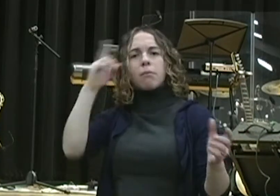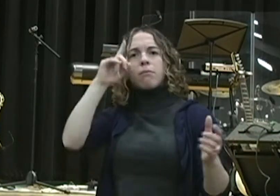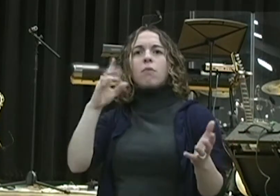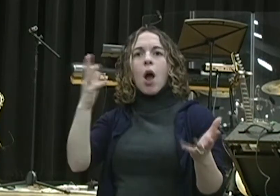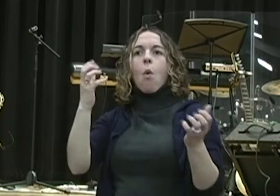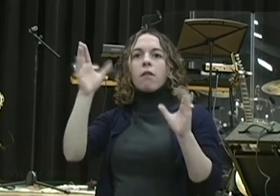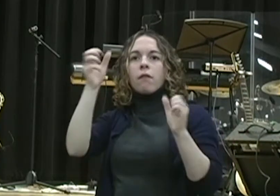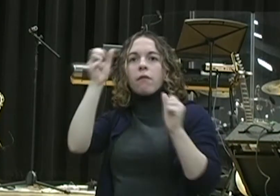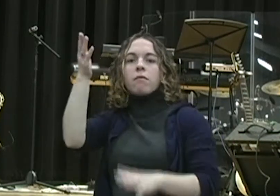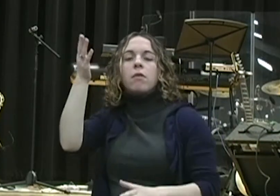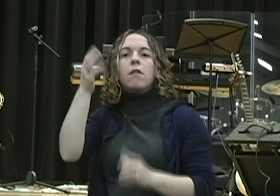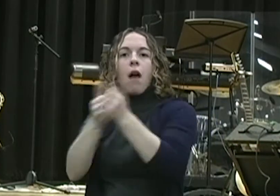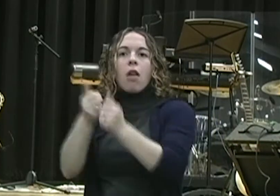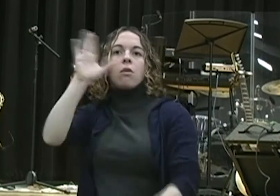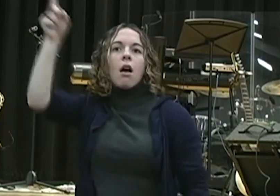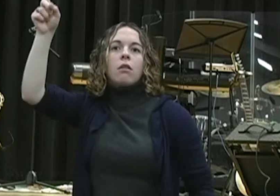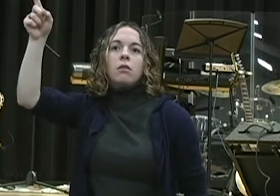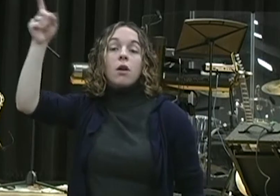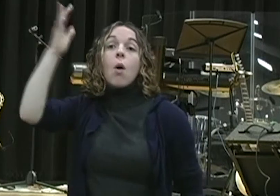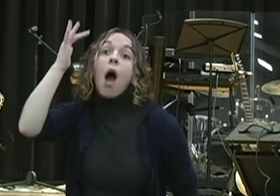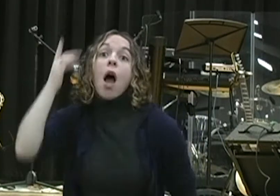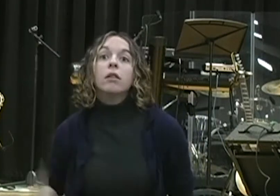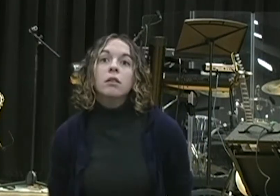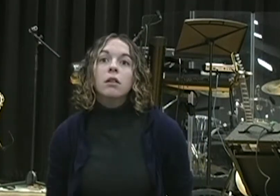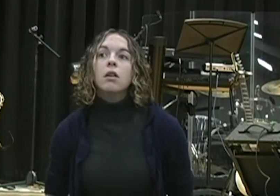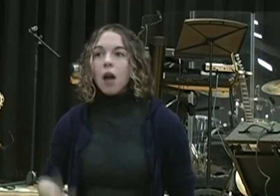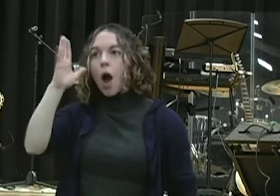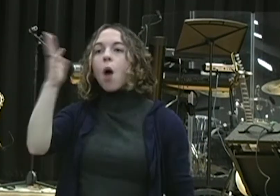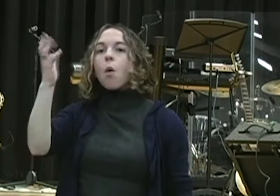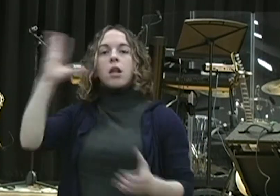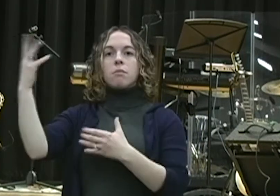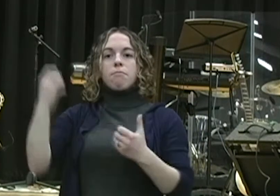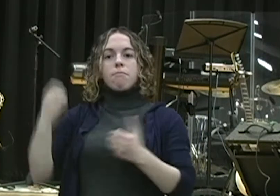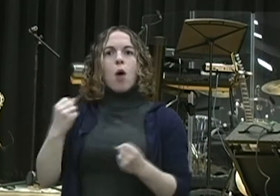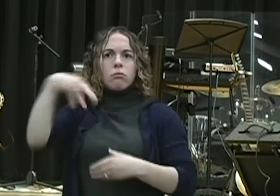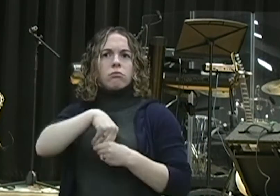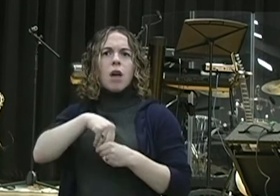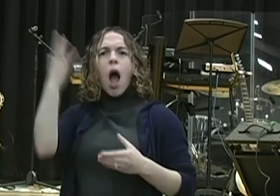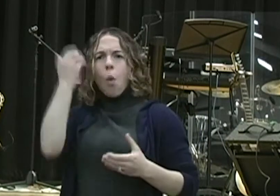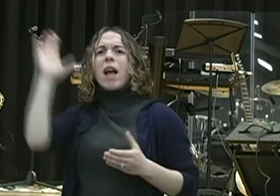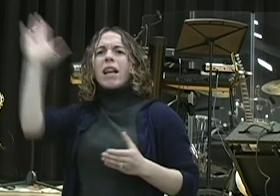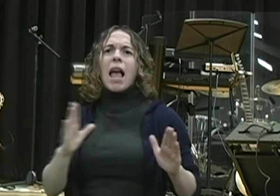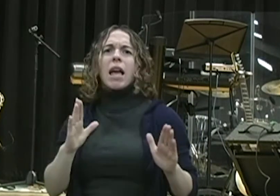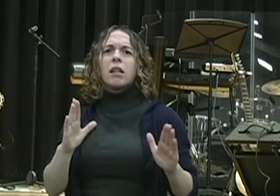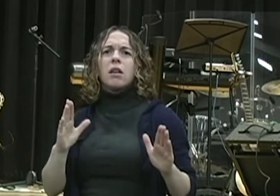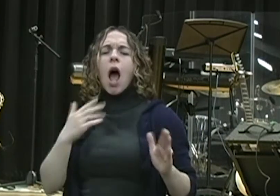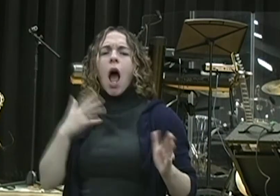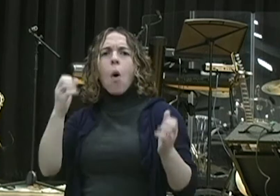follow God in a deeper way. Why? Because I want his power. I want his kingdom. I want to know him. I want to live close to him. I'm not